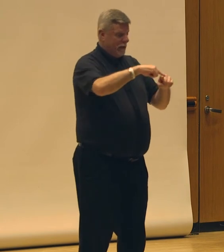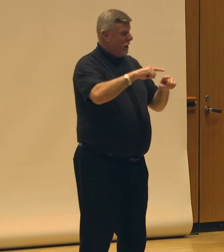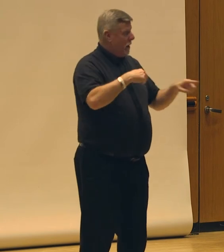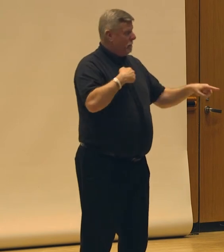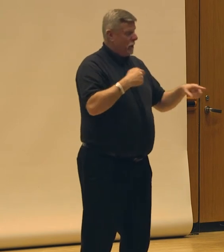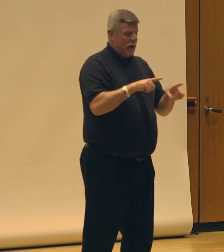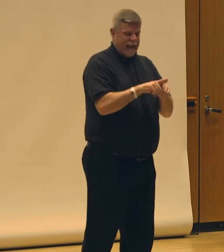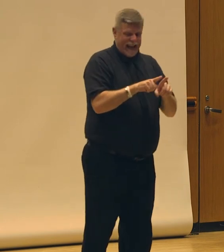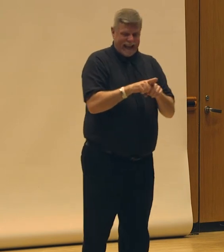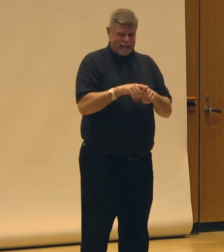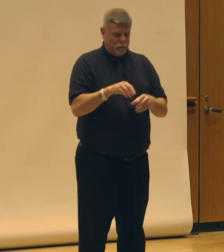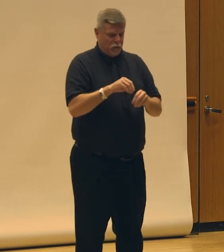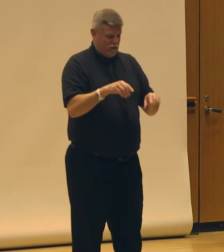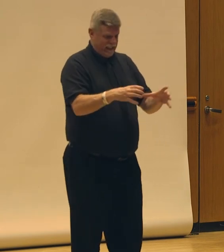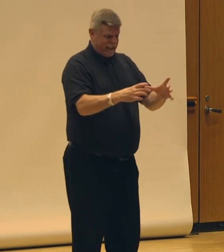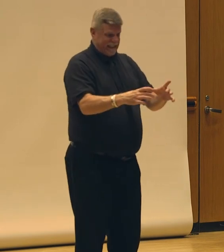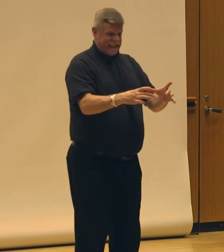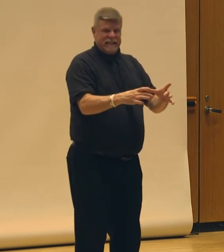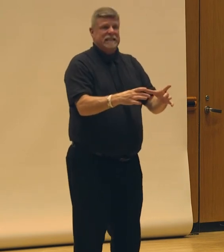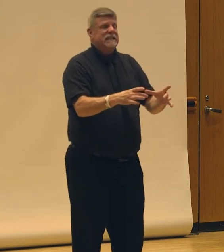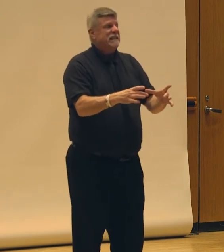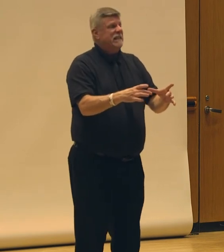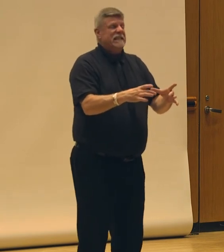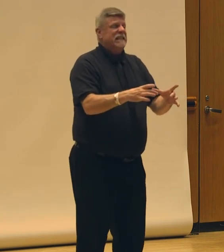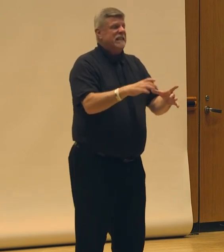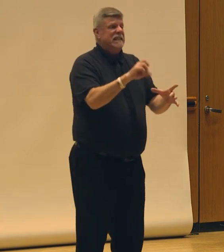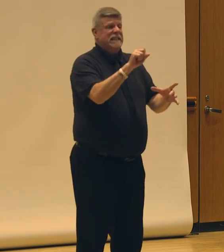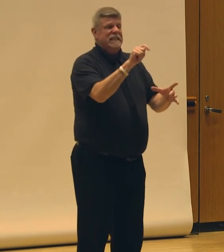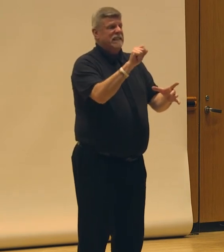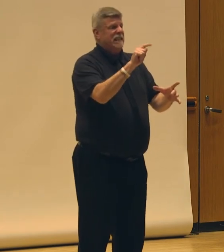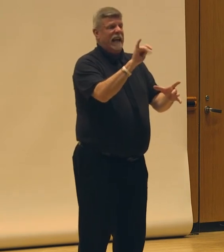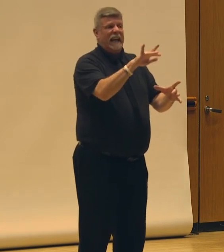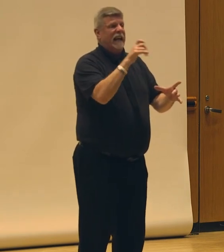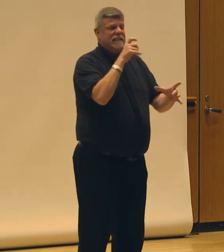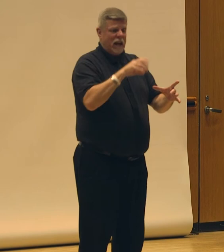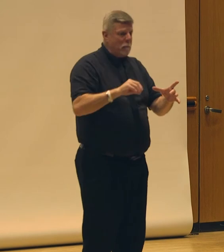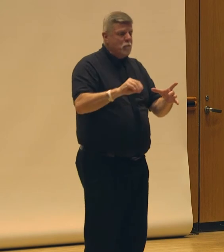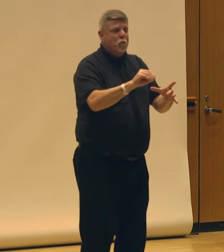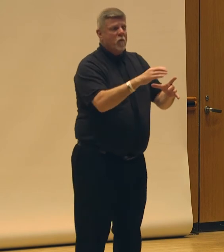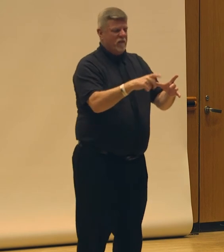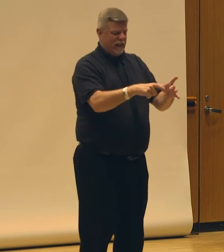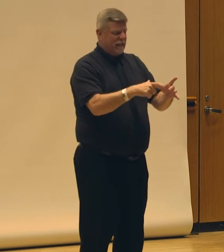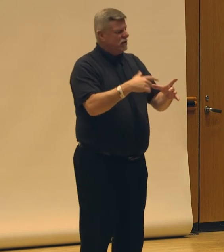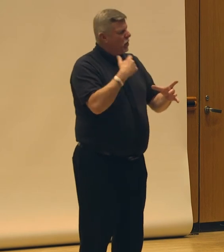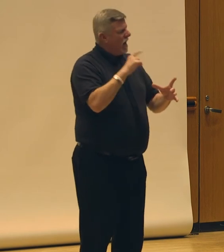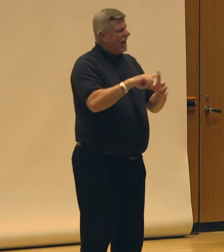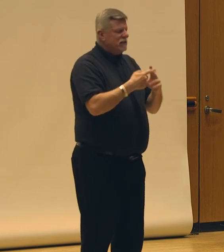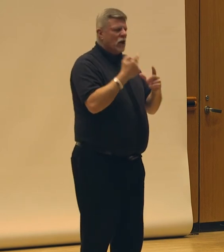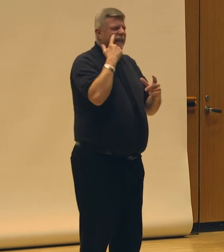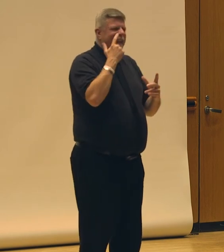like, but this is very static. We're not going anywhere. Um, and so I started to think a little bit about momentum and energy,